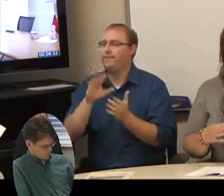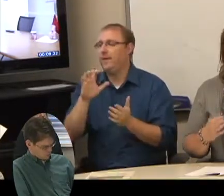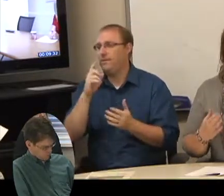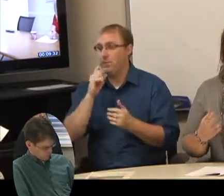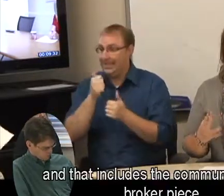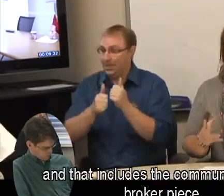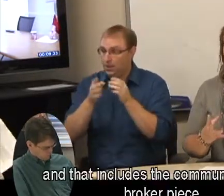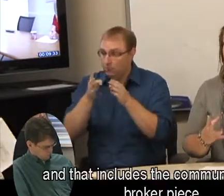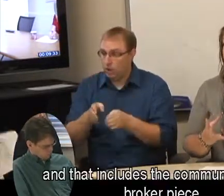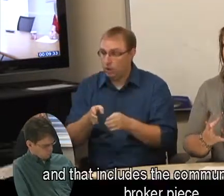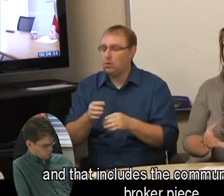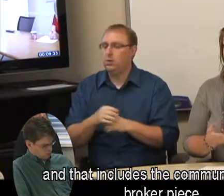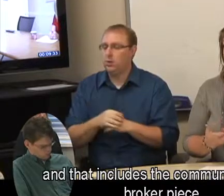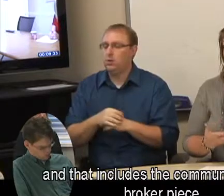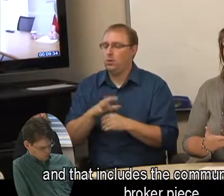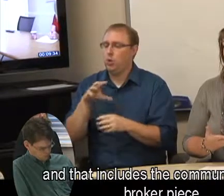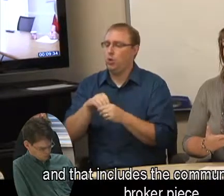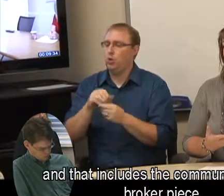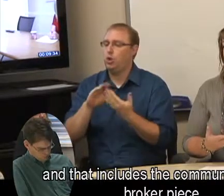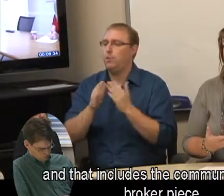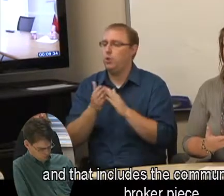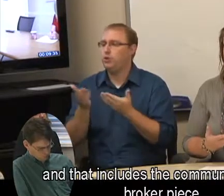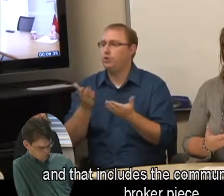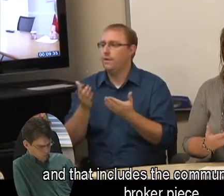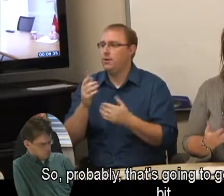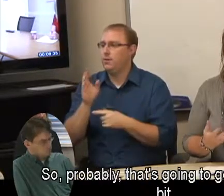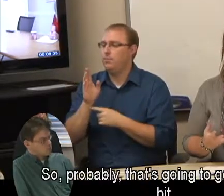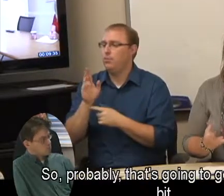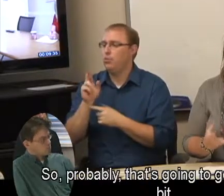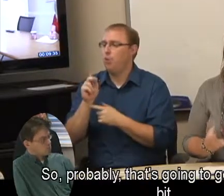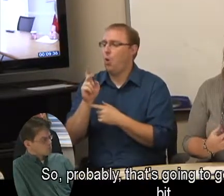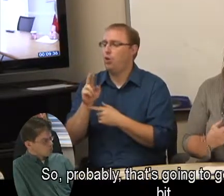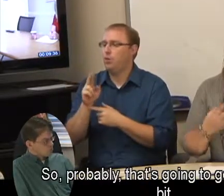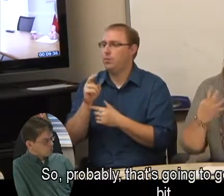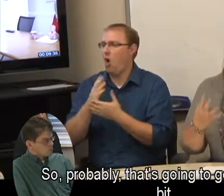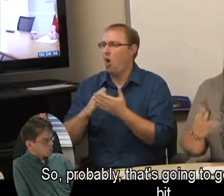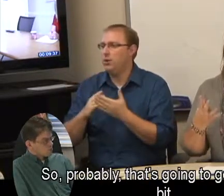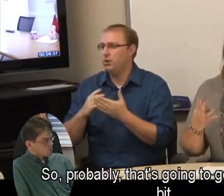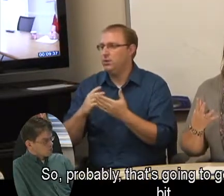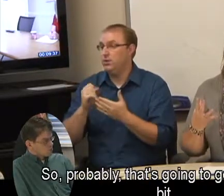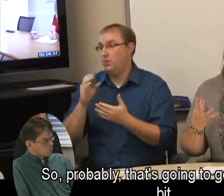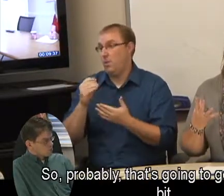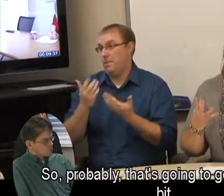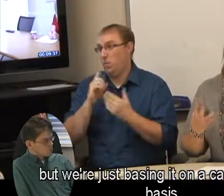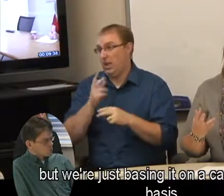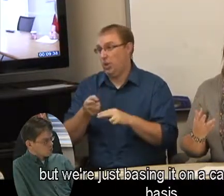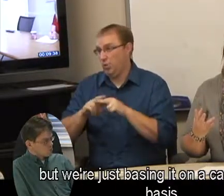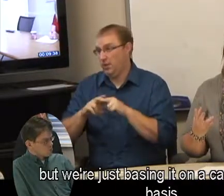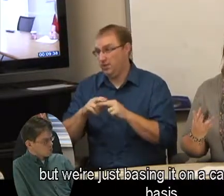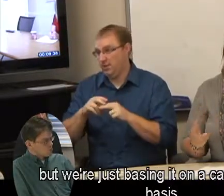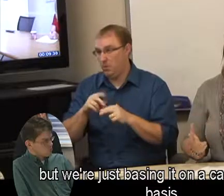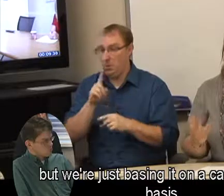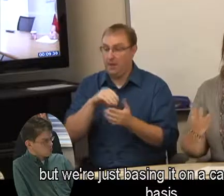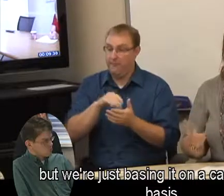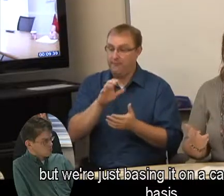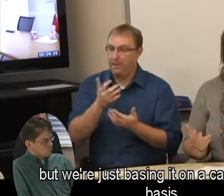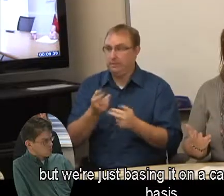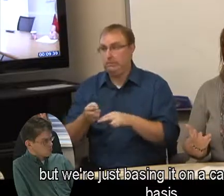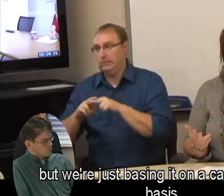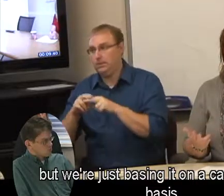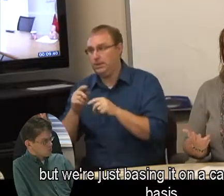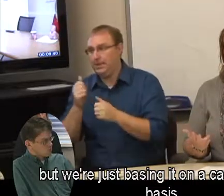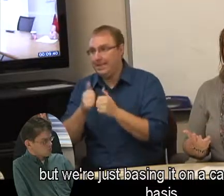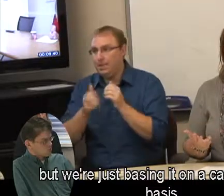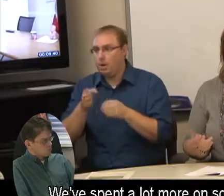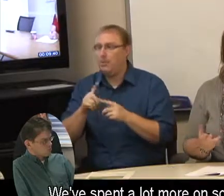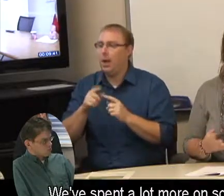and that includes the community service broker piece. So probably that's going to go up a little bit, but we're just basing it on a case